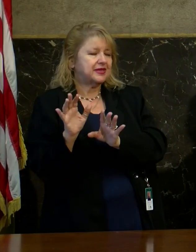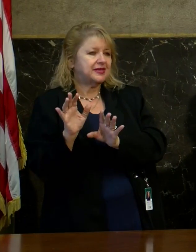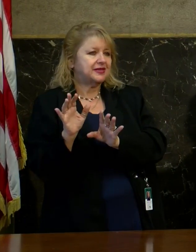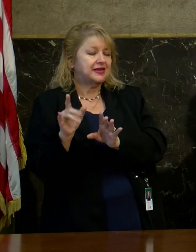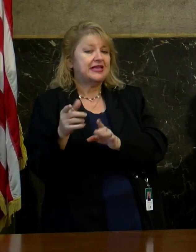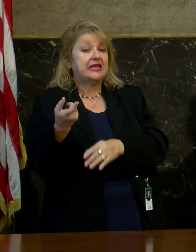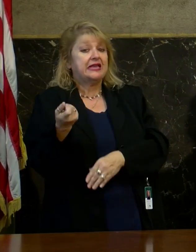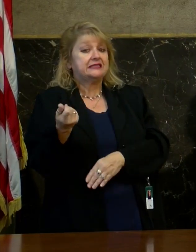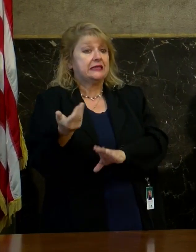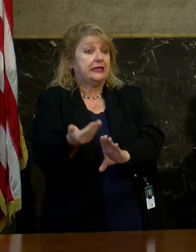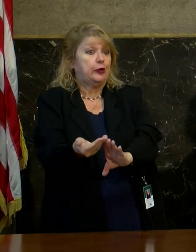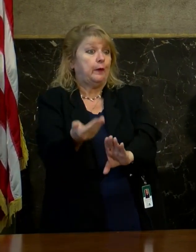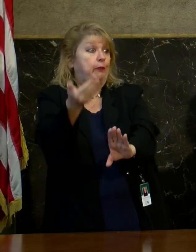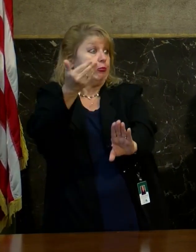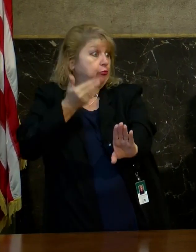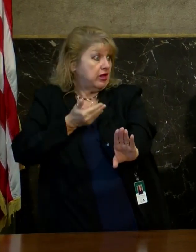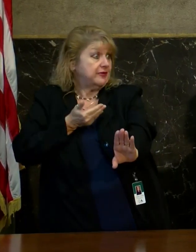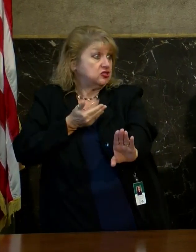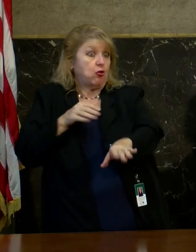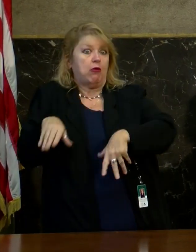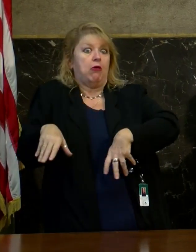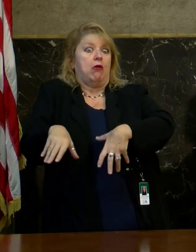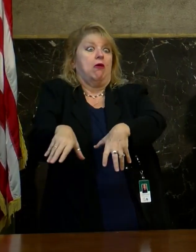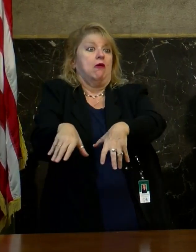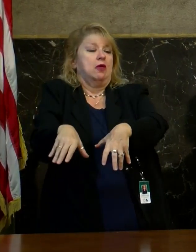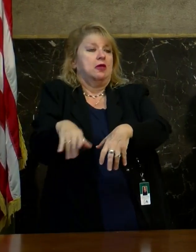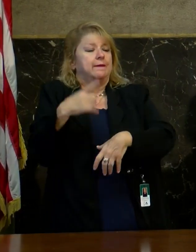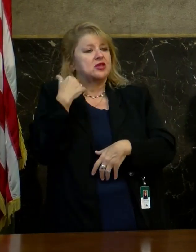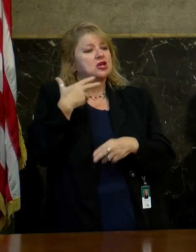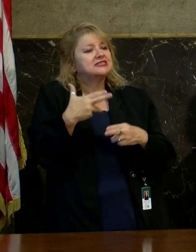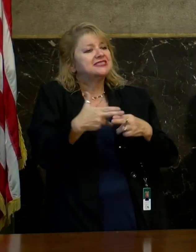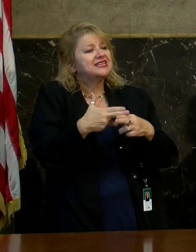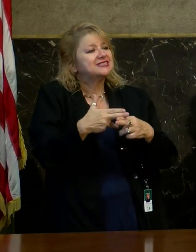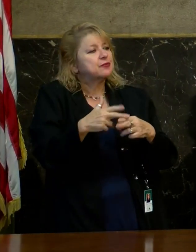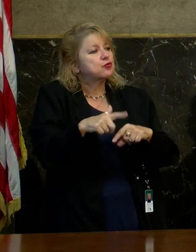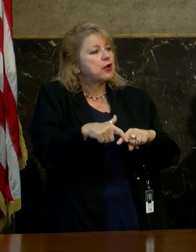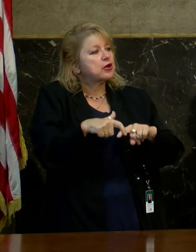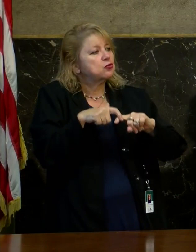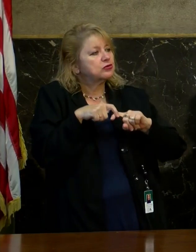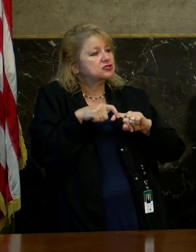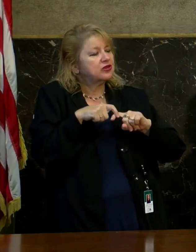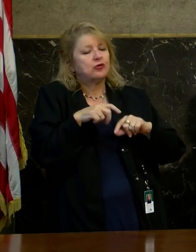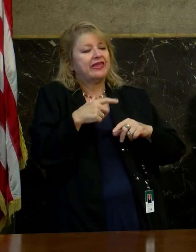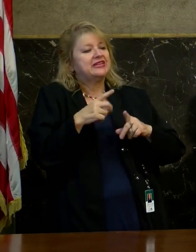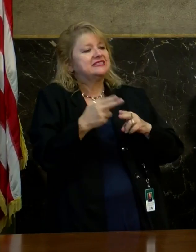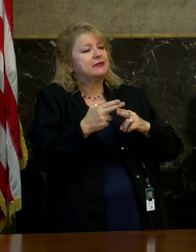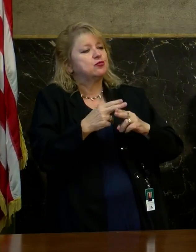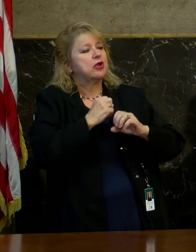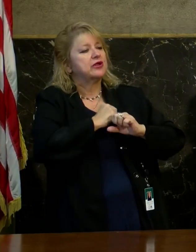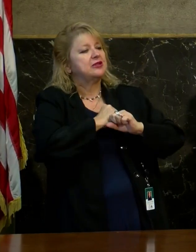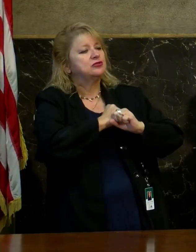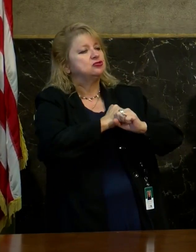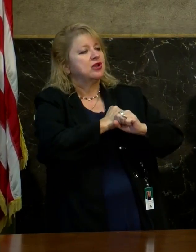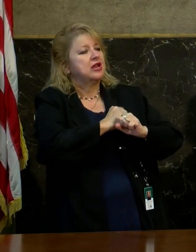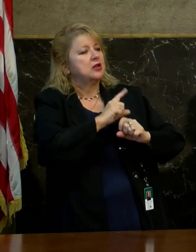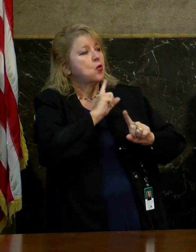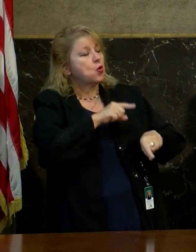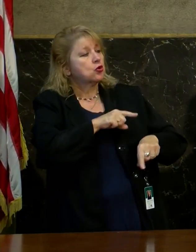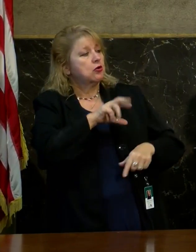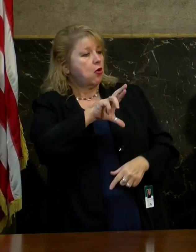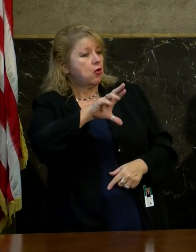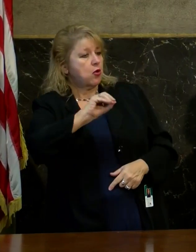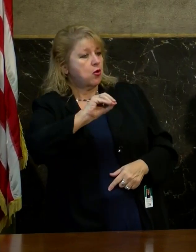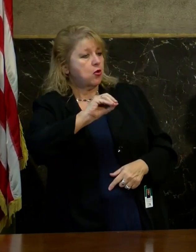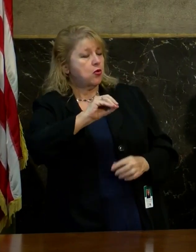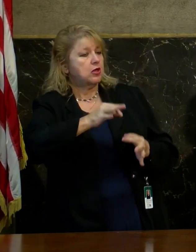a little premature because the temporary restraining order was extended today by Judge